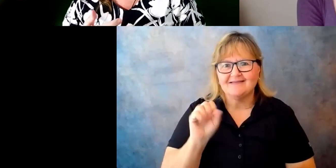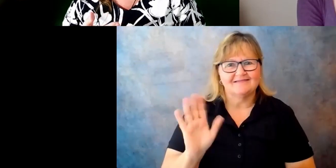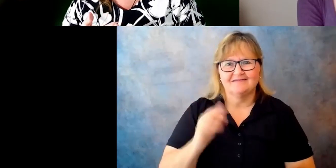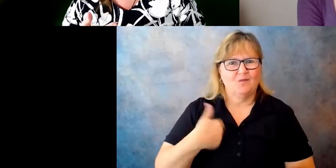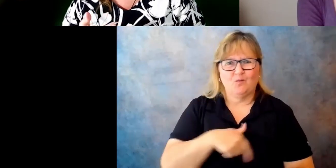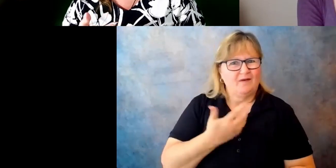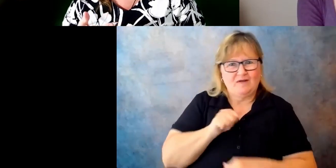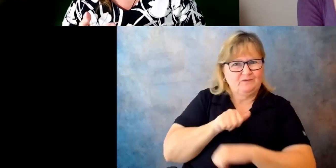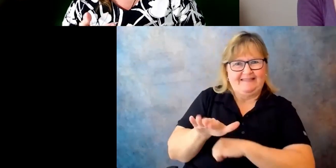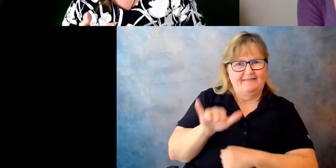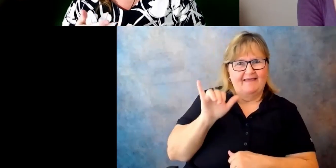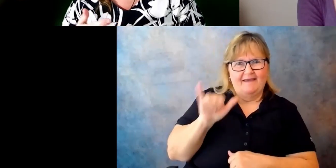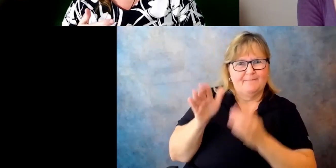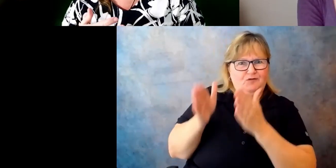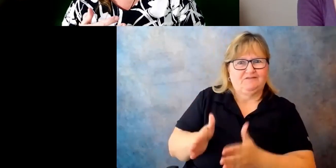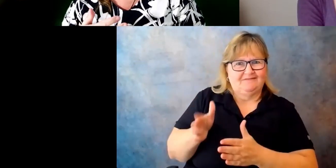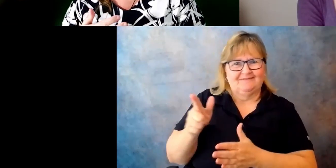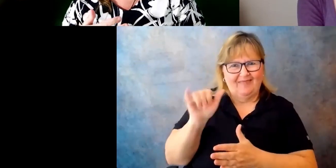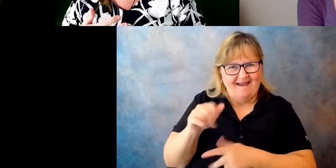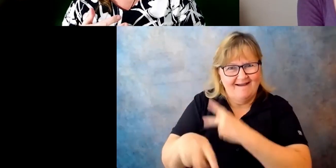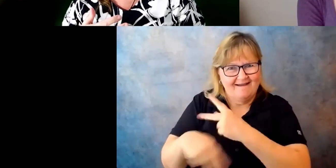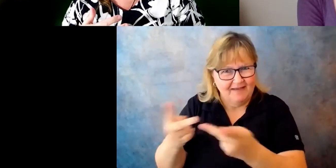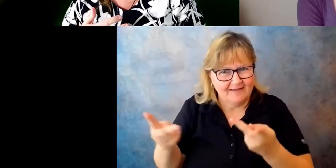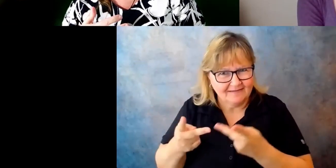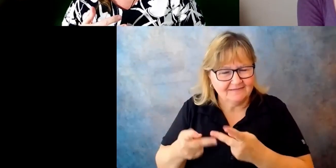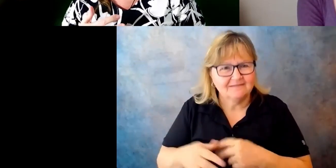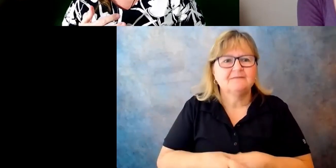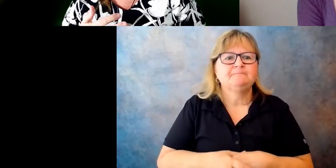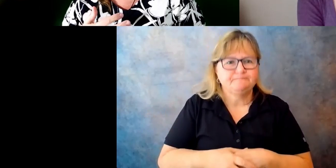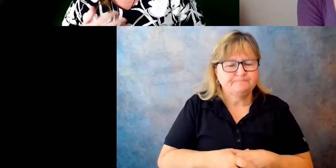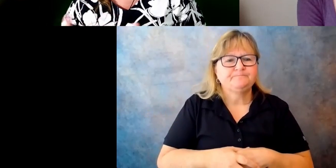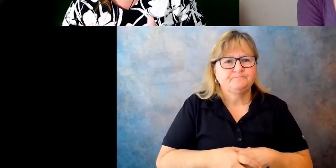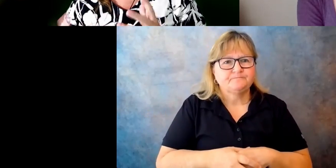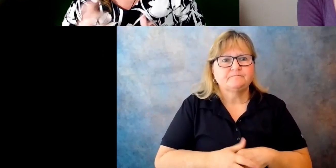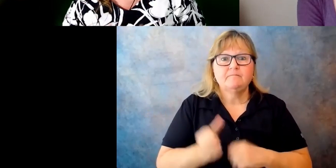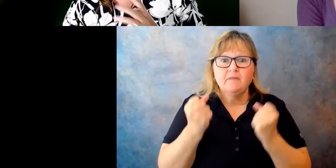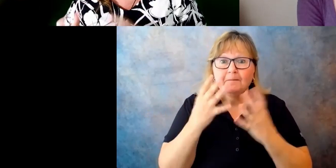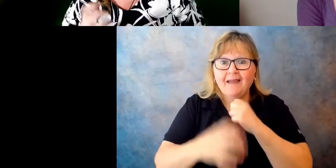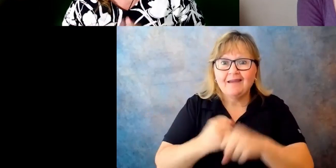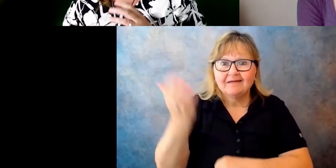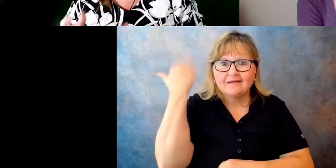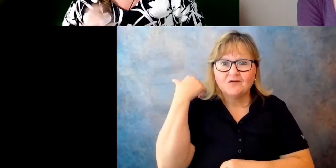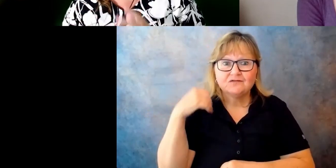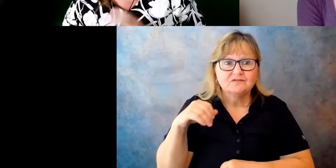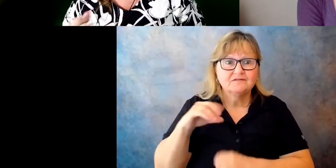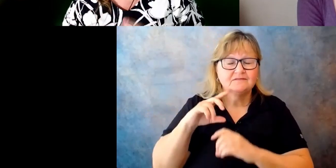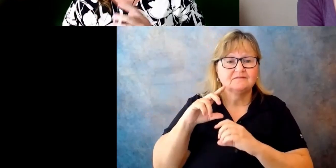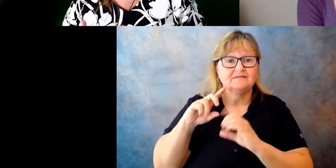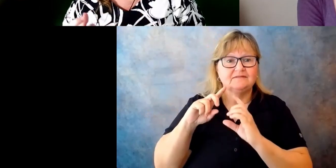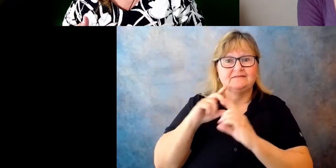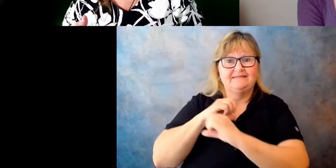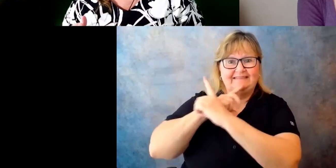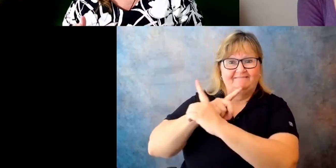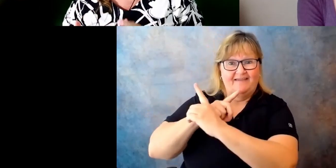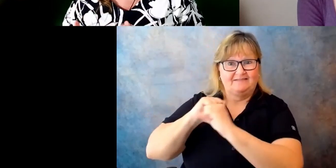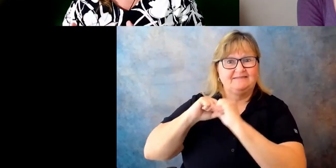So, um, you know, many years ago, the Department of Defense saw that, you know, this was a high lot,